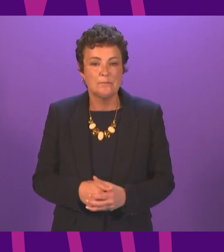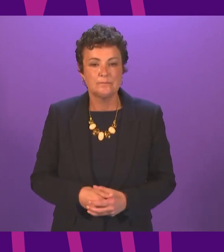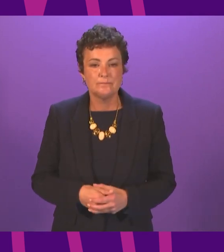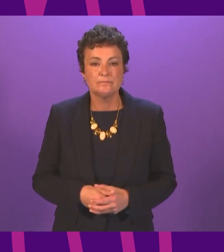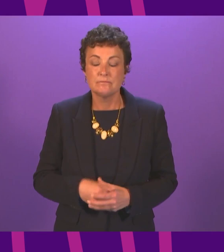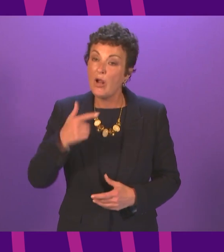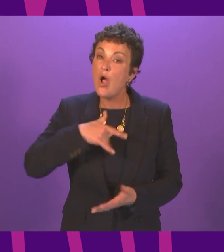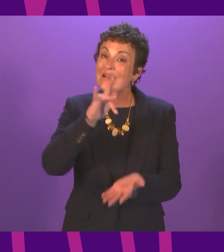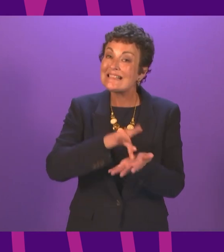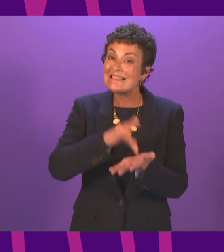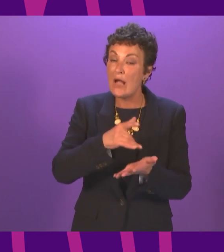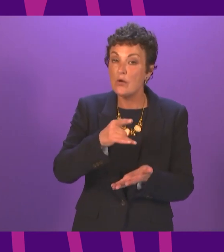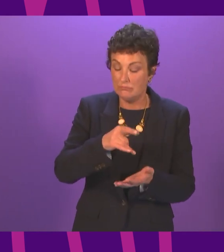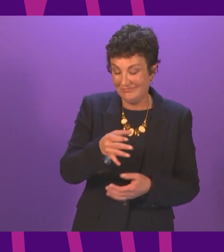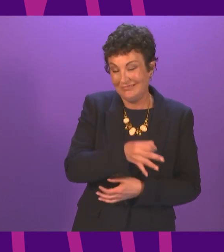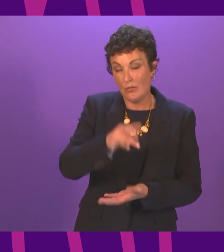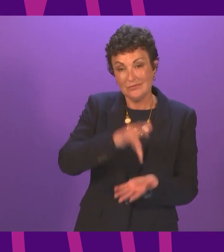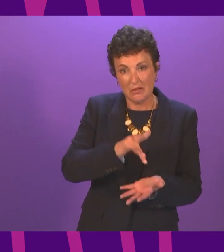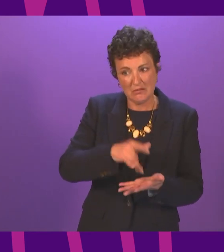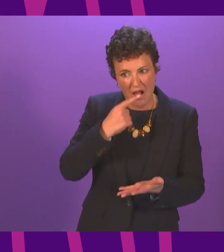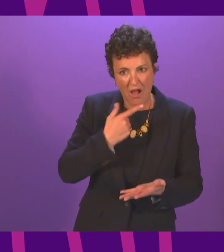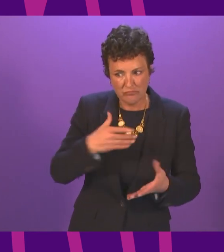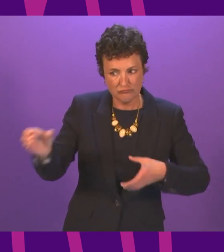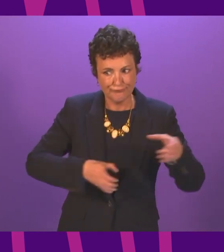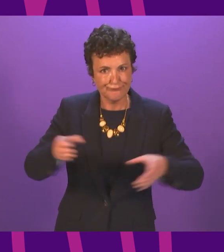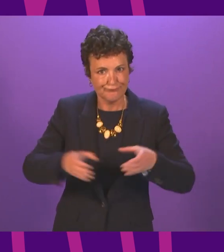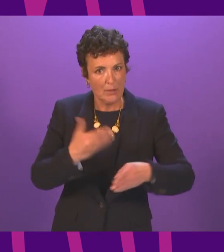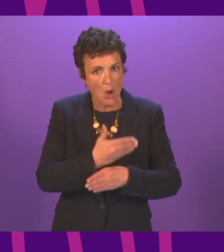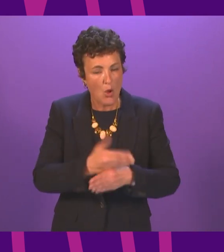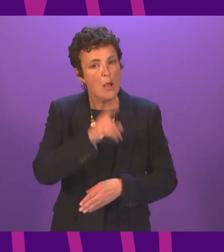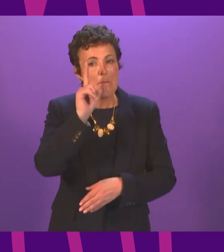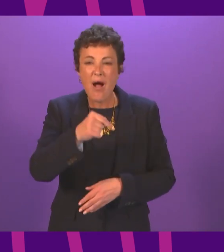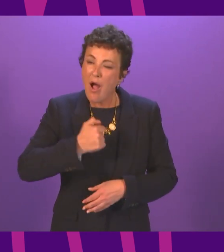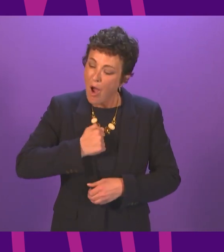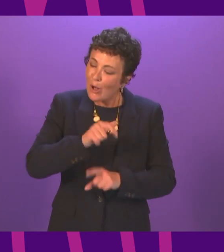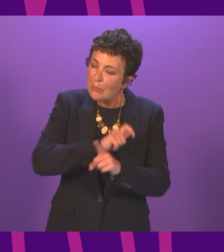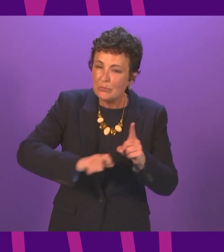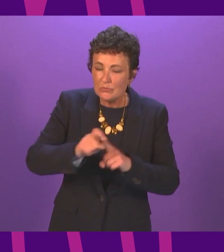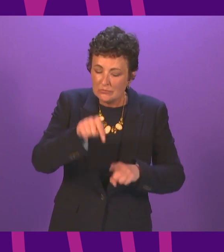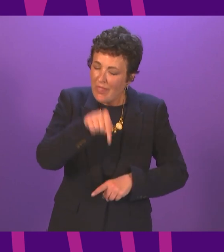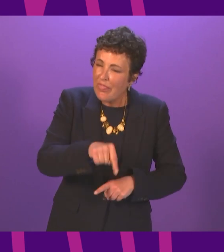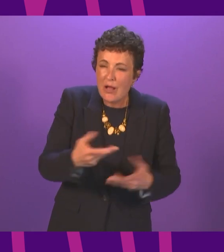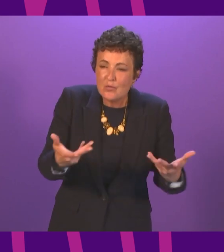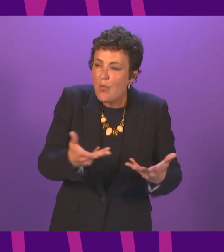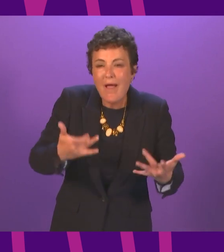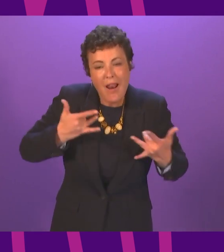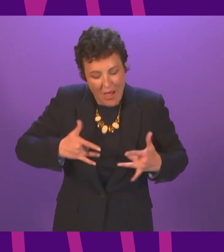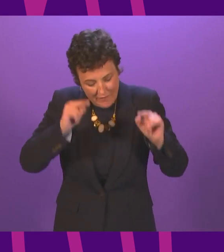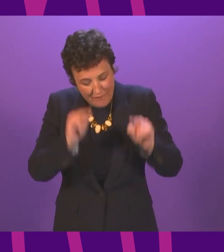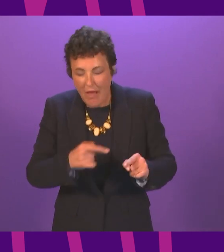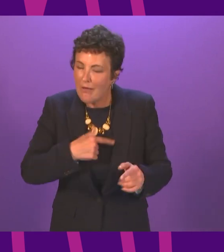our town centres not only employ many people also but they are the beating hearts of our communities I look forward to continue working with